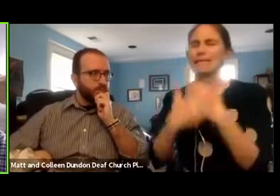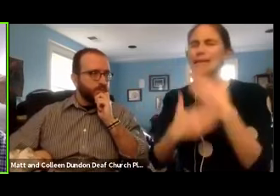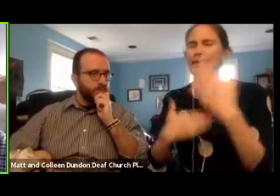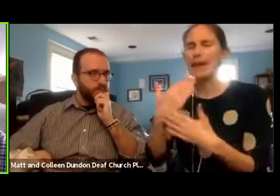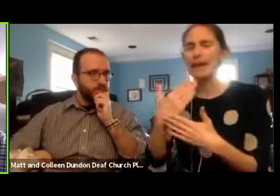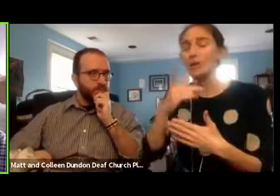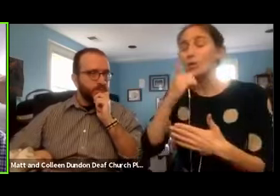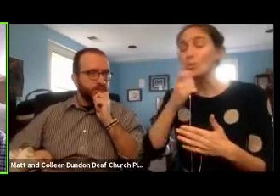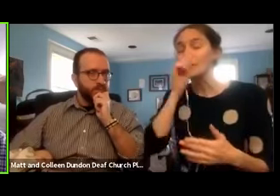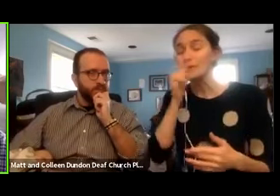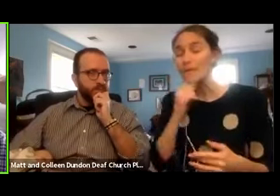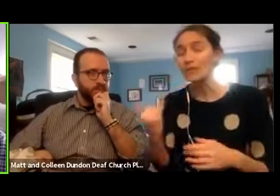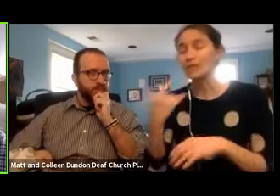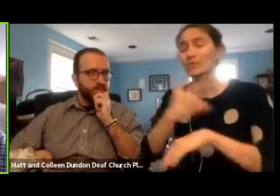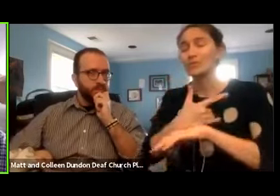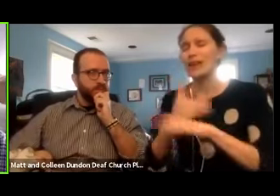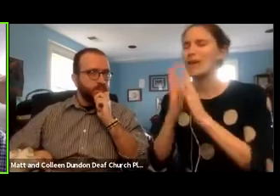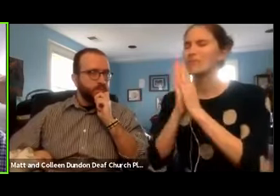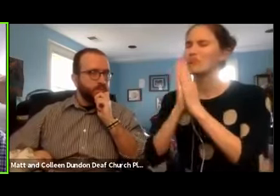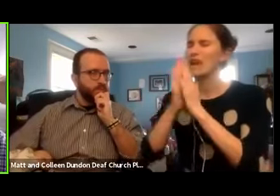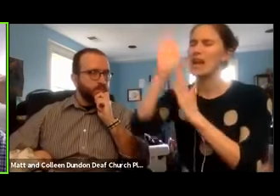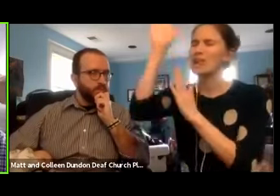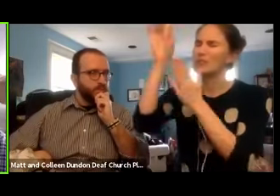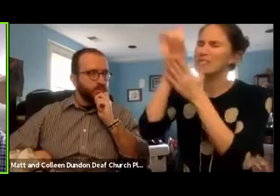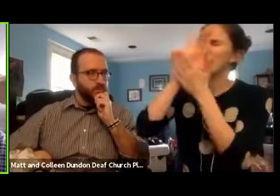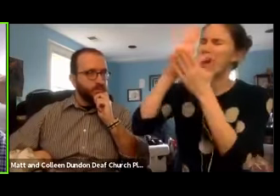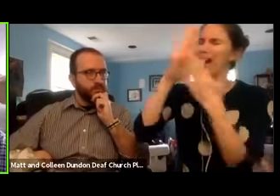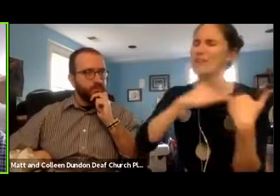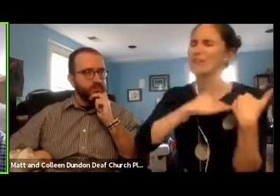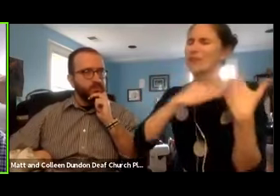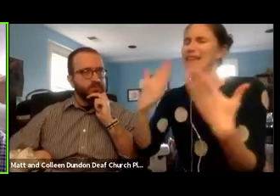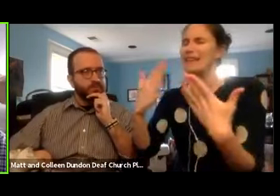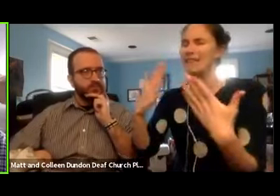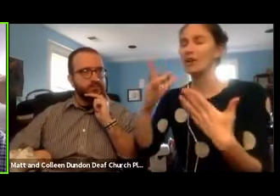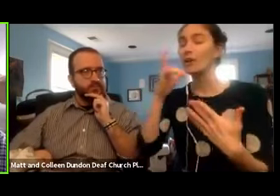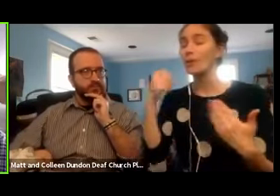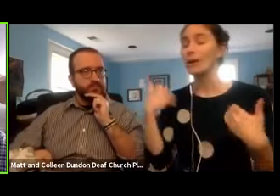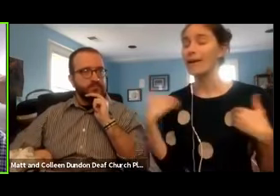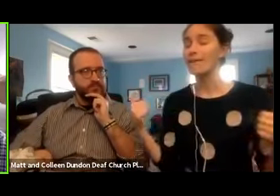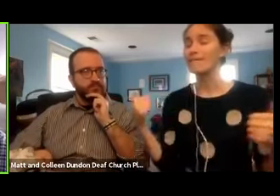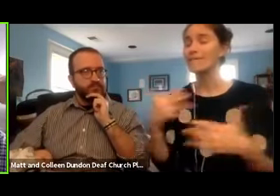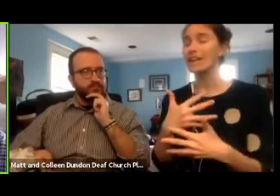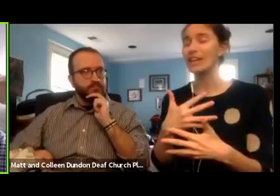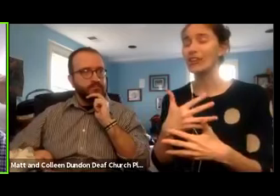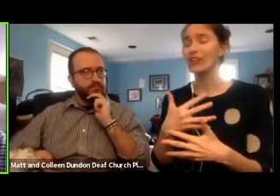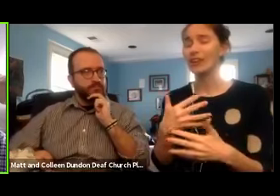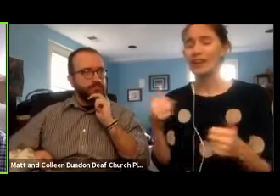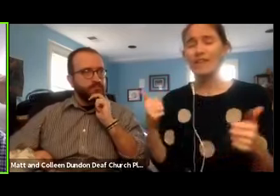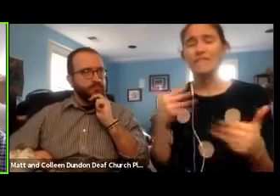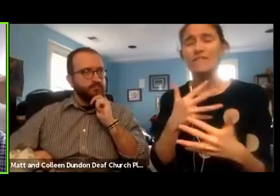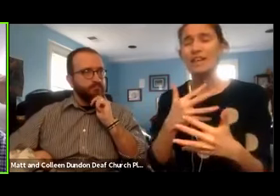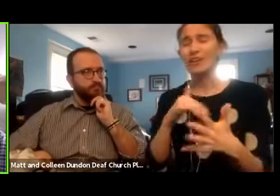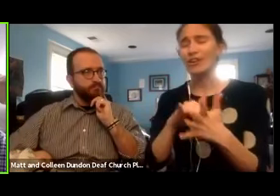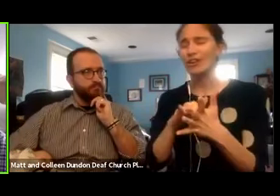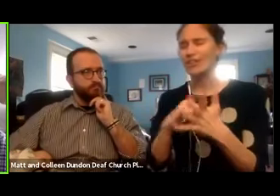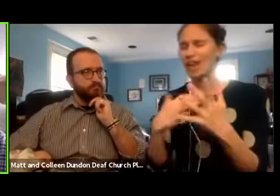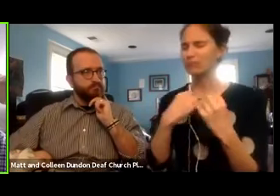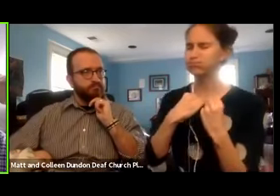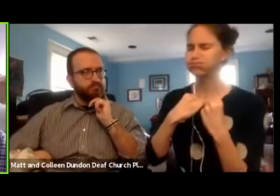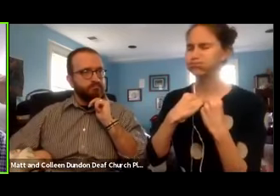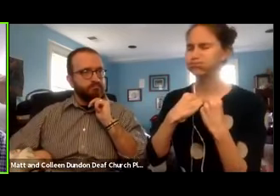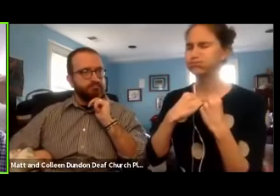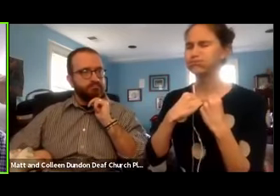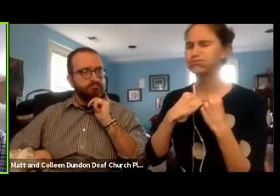I pray for divine relief. And for those who have fear, the fear that is gripping them,